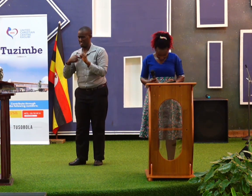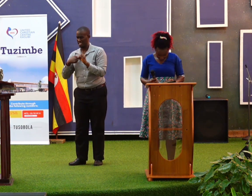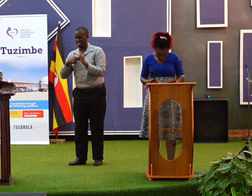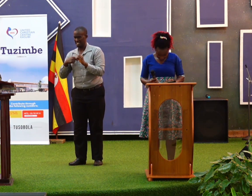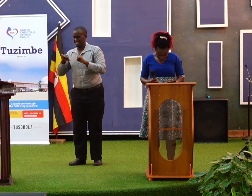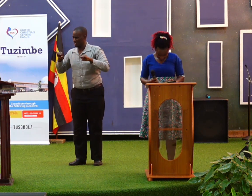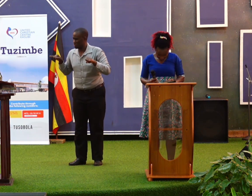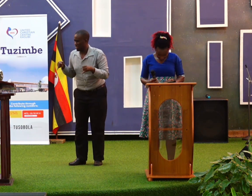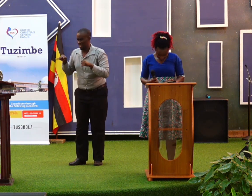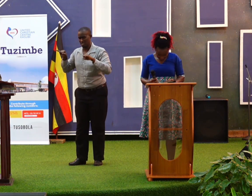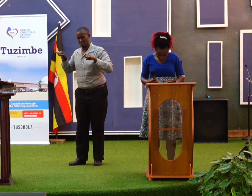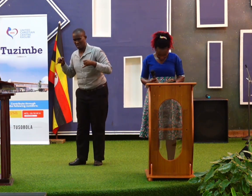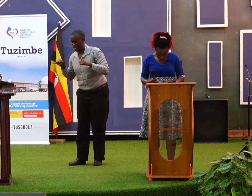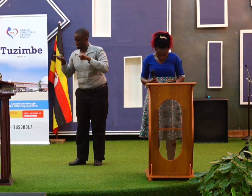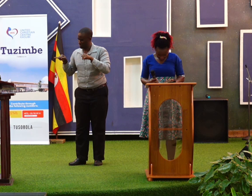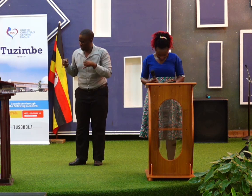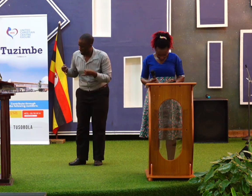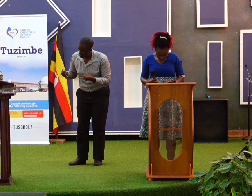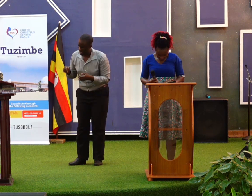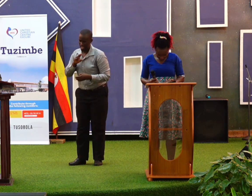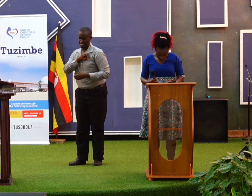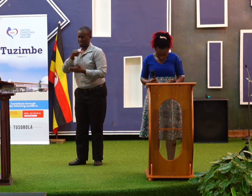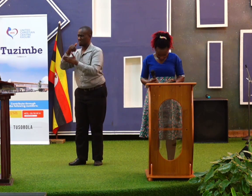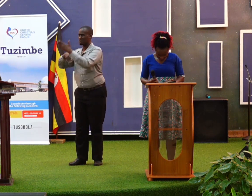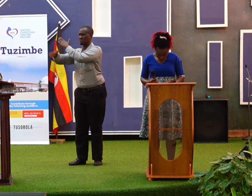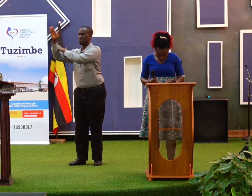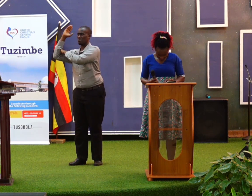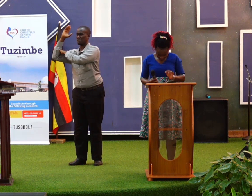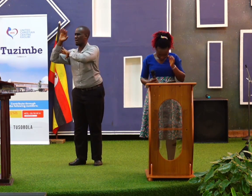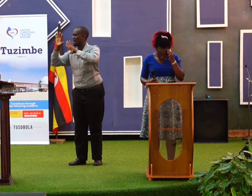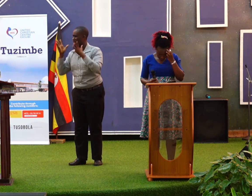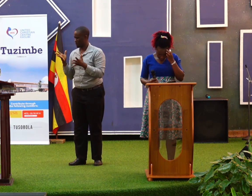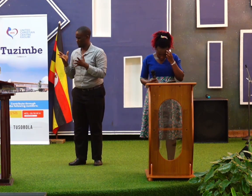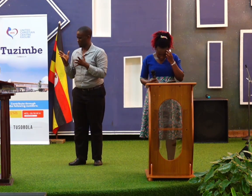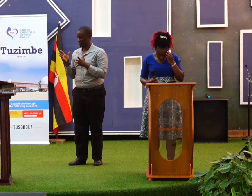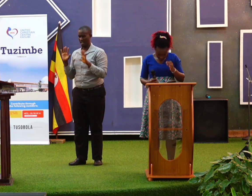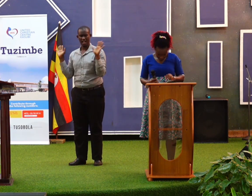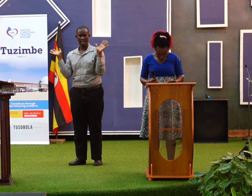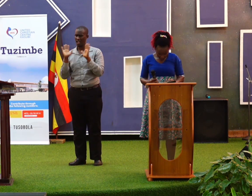to the son is Catholic.